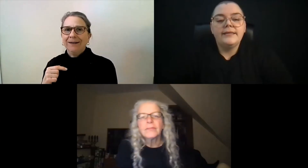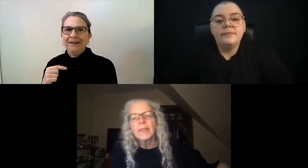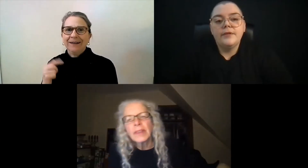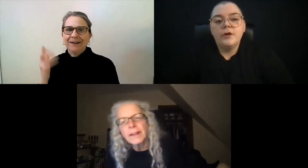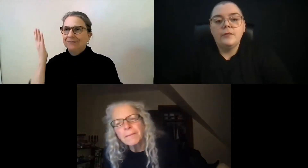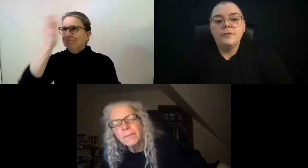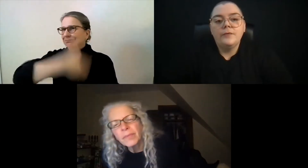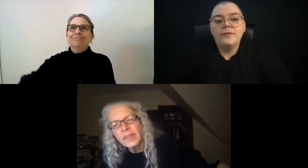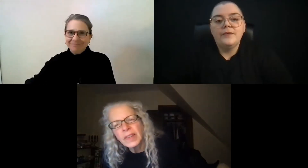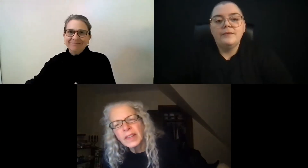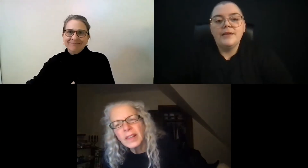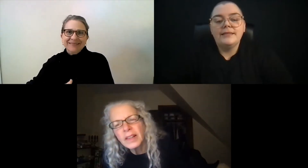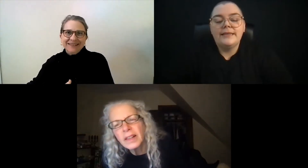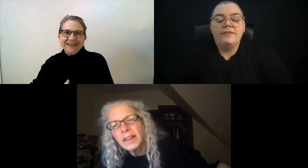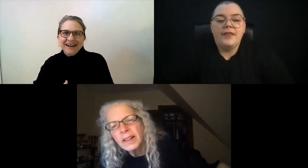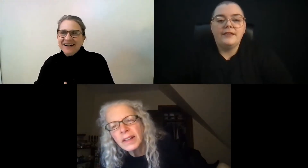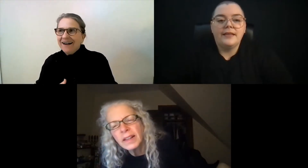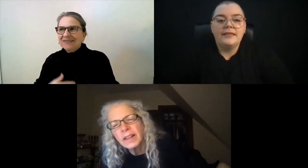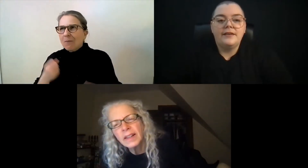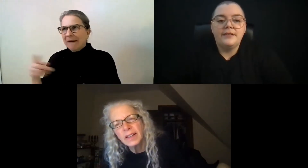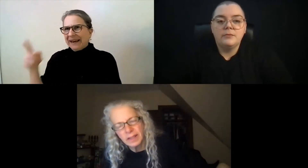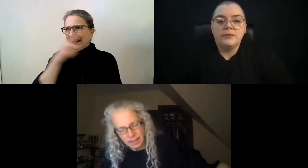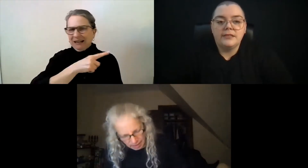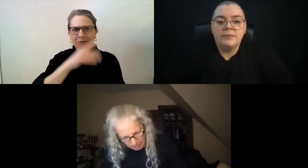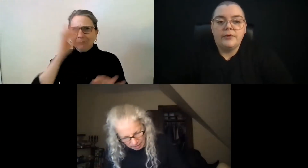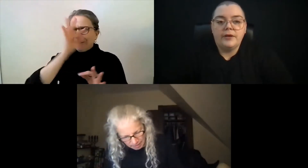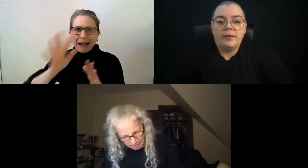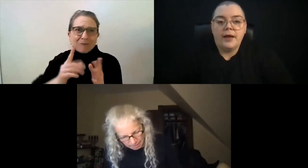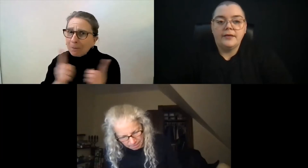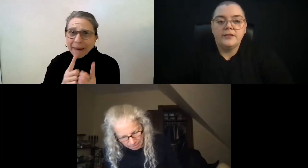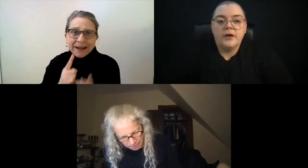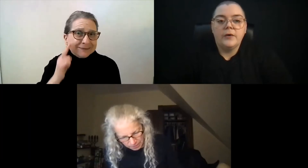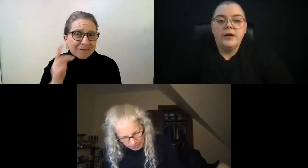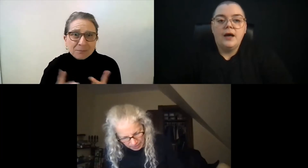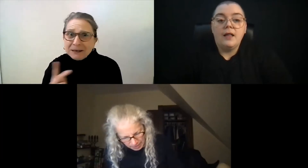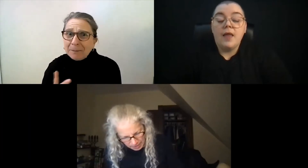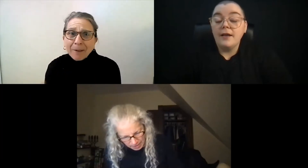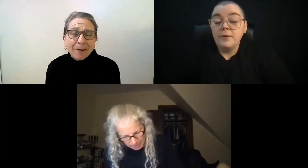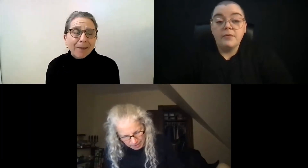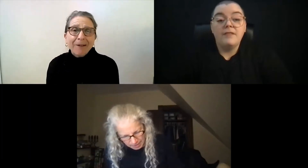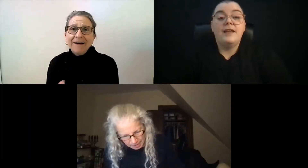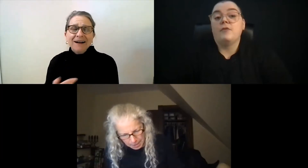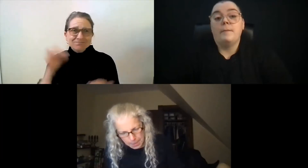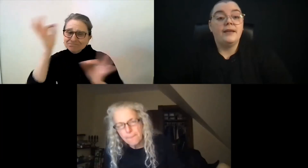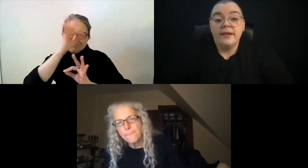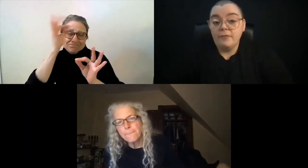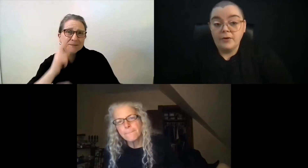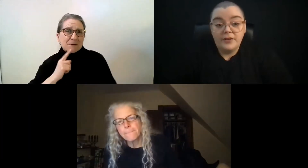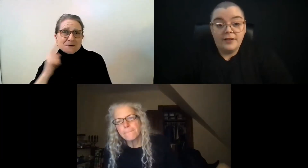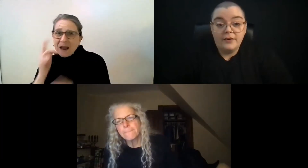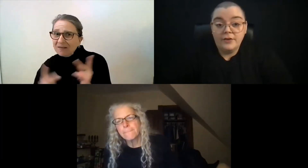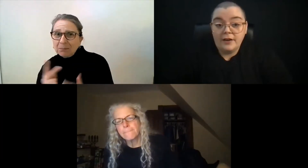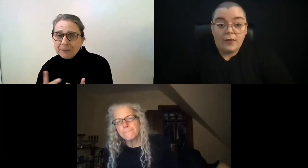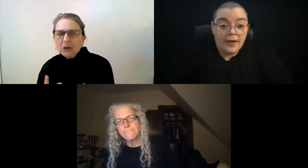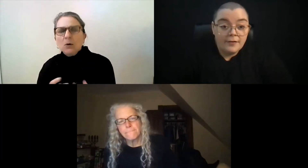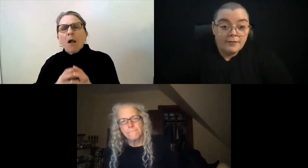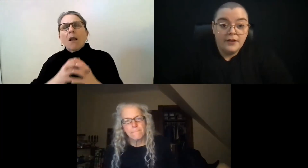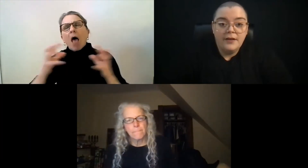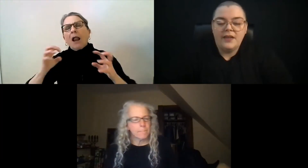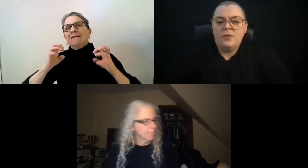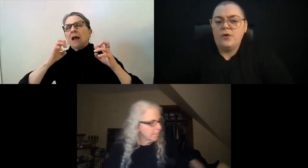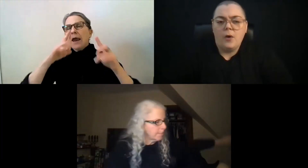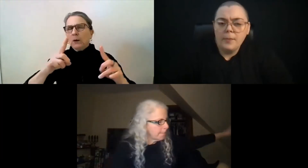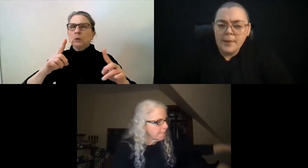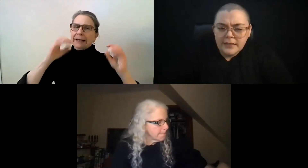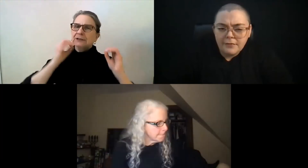And, you know, being deaf, that's an invisible disability, right? So a lot of people have never met a deaf person in their entire life.